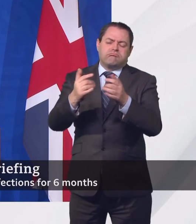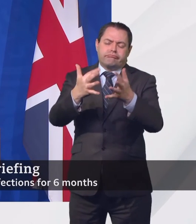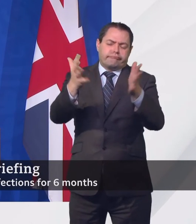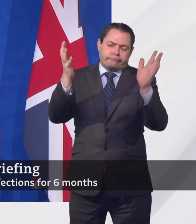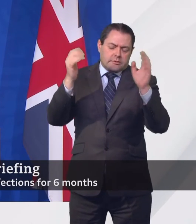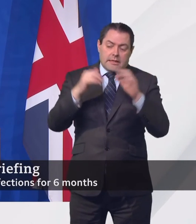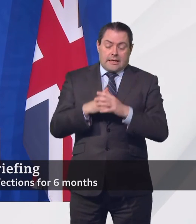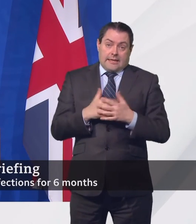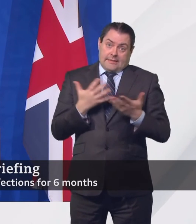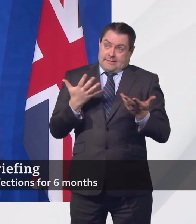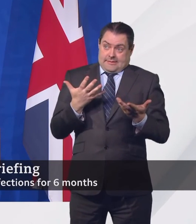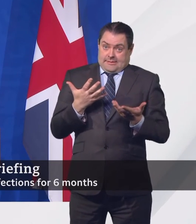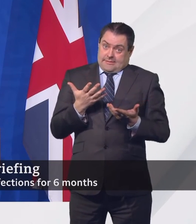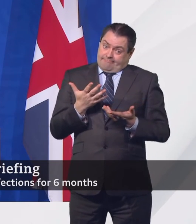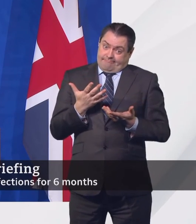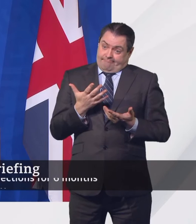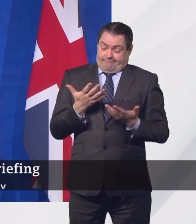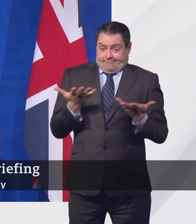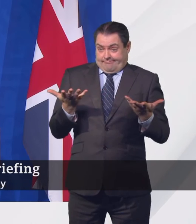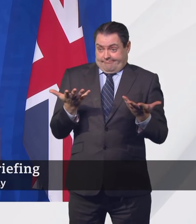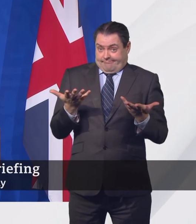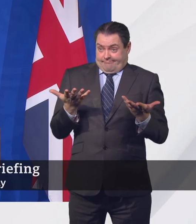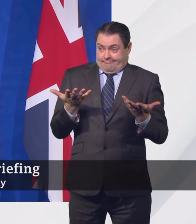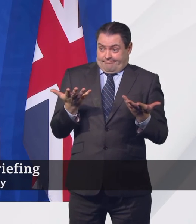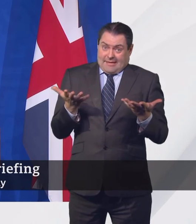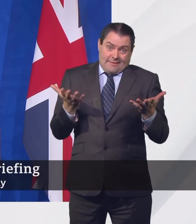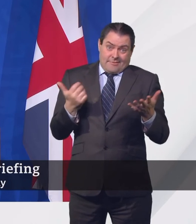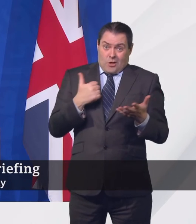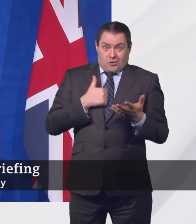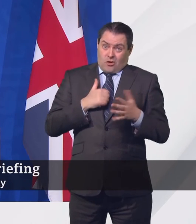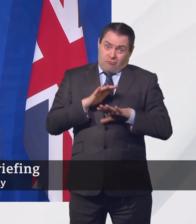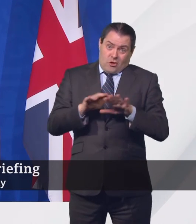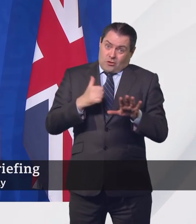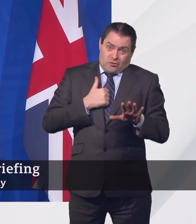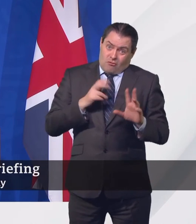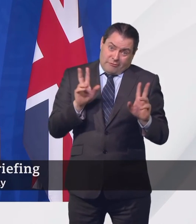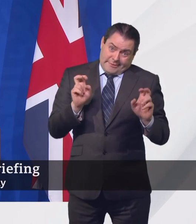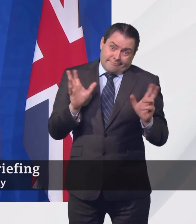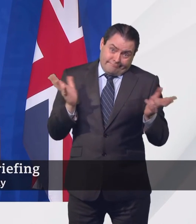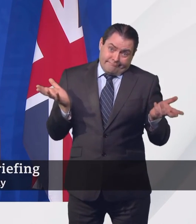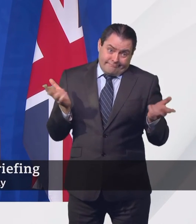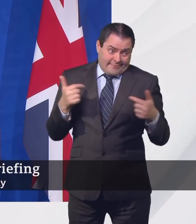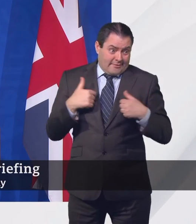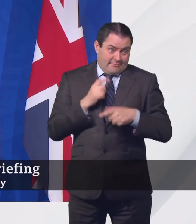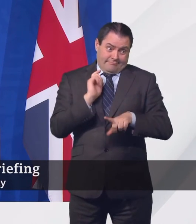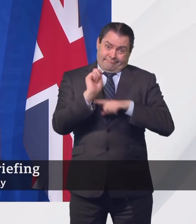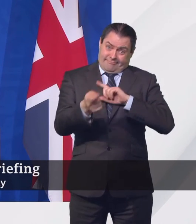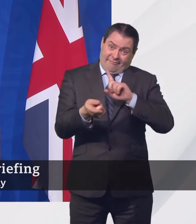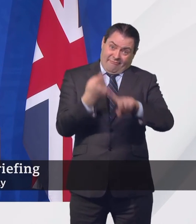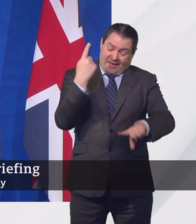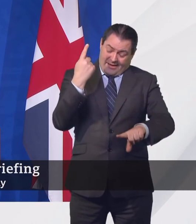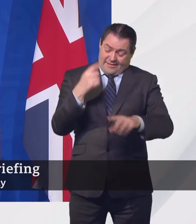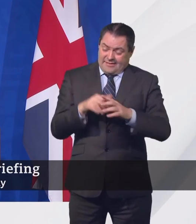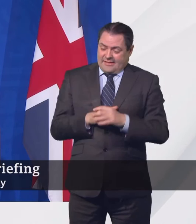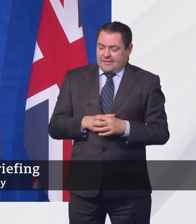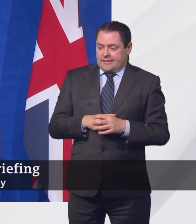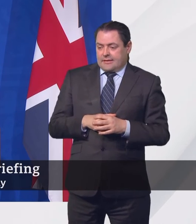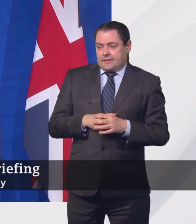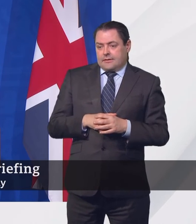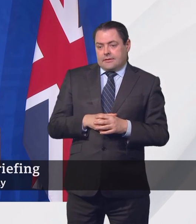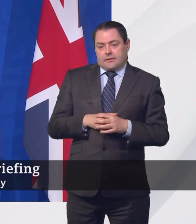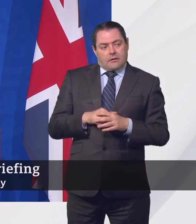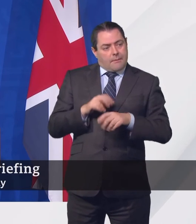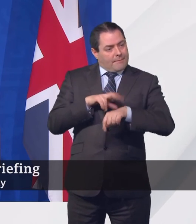apology for that. They will continue to do their best, but it depends